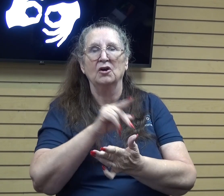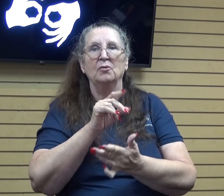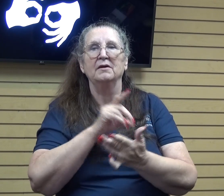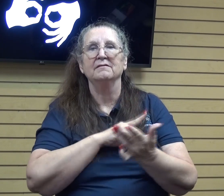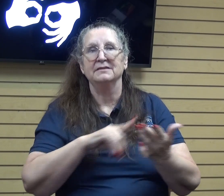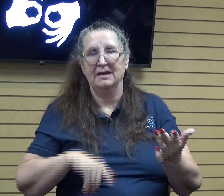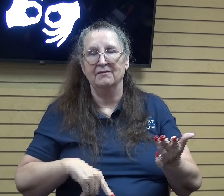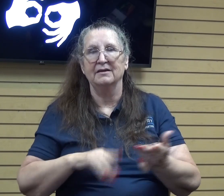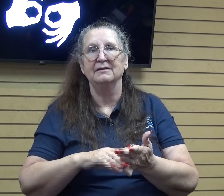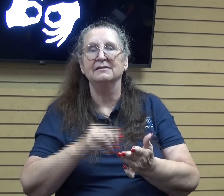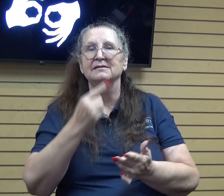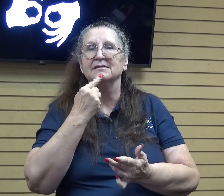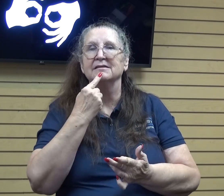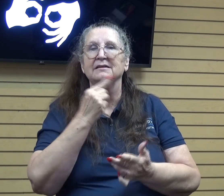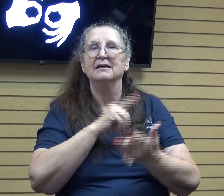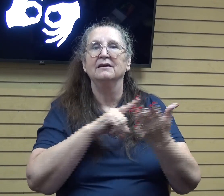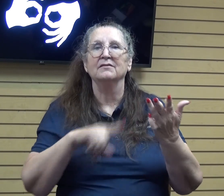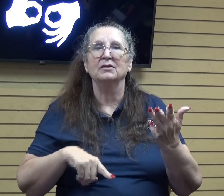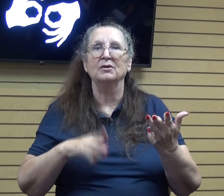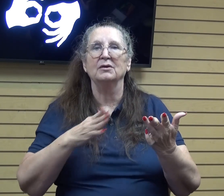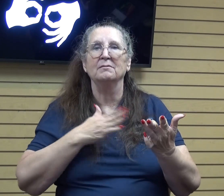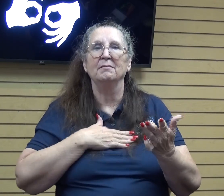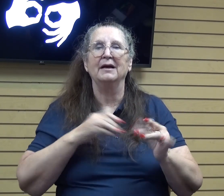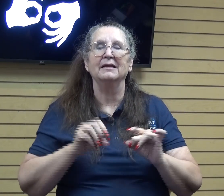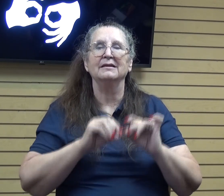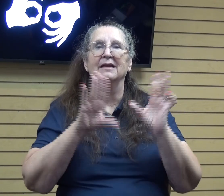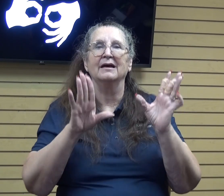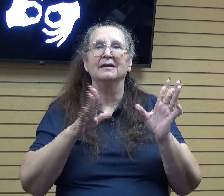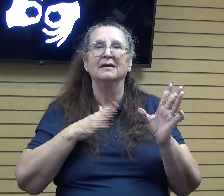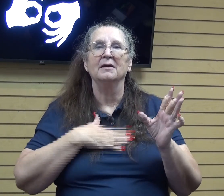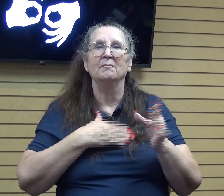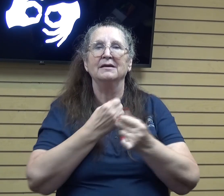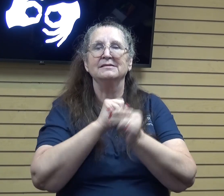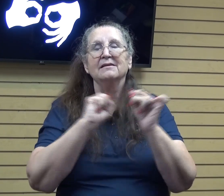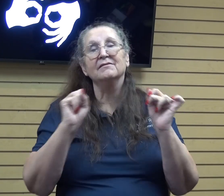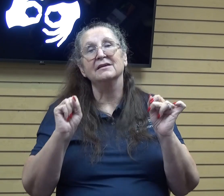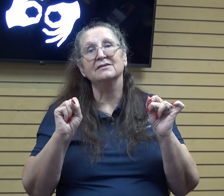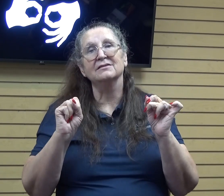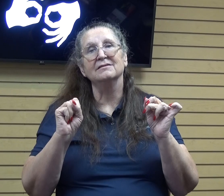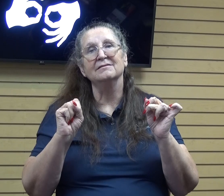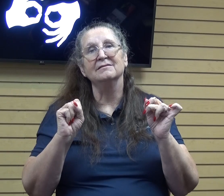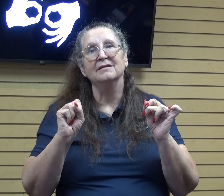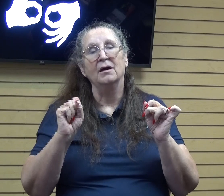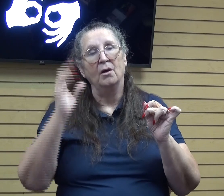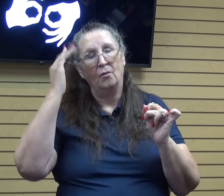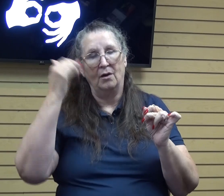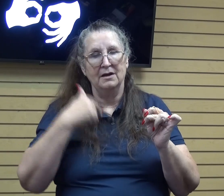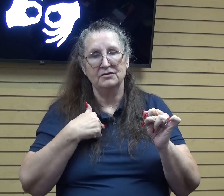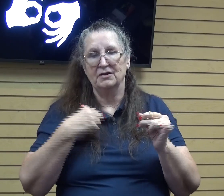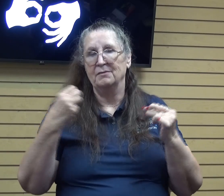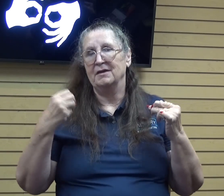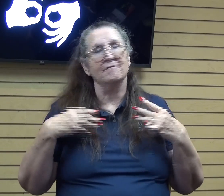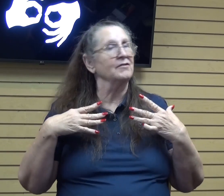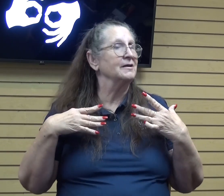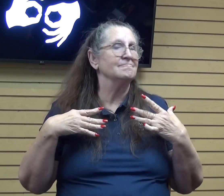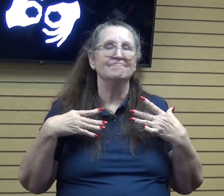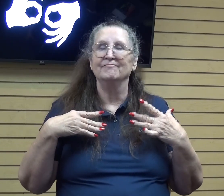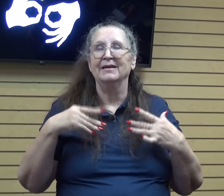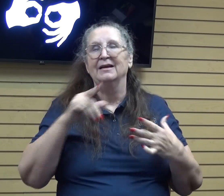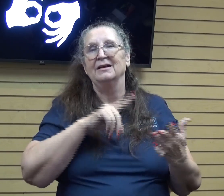he says the lord is my light and my salvation so why should i be afraid the lord is my fortress